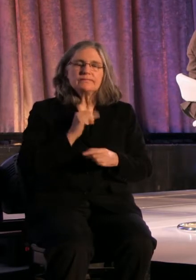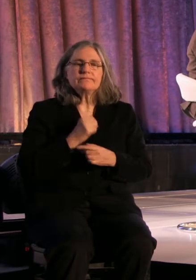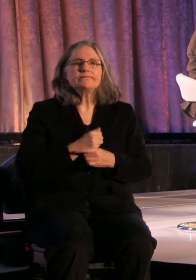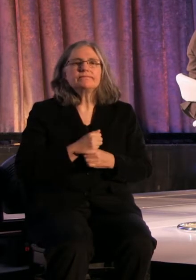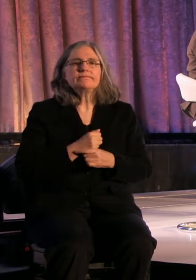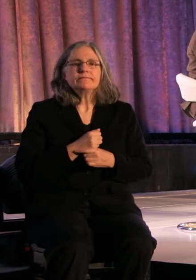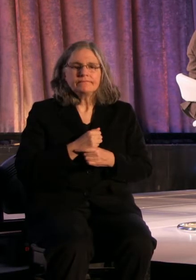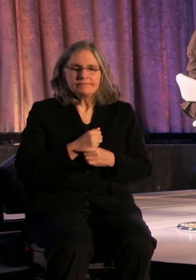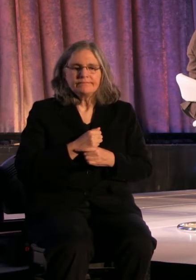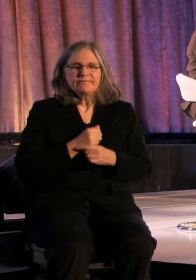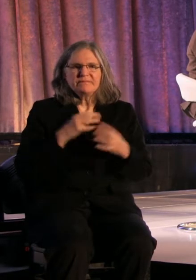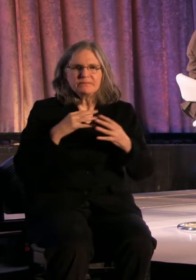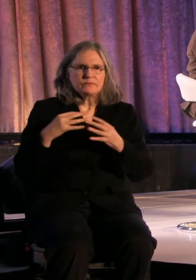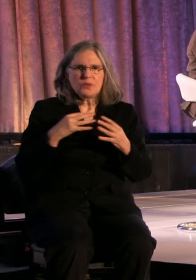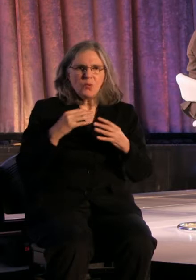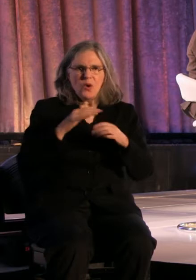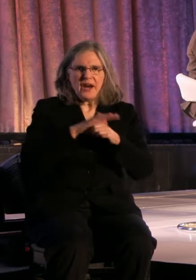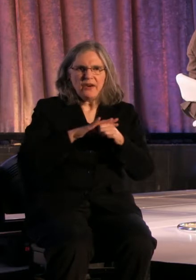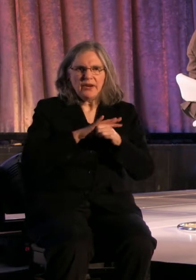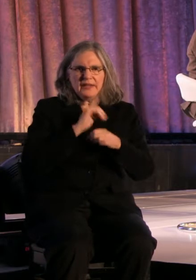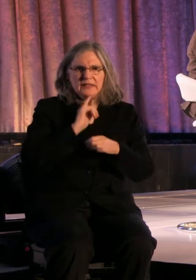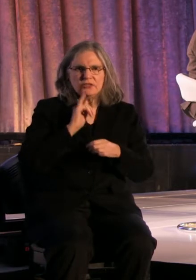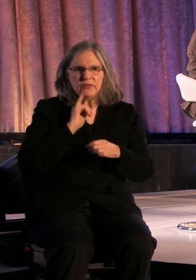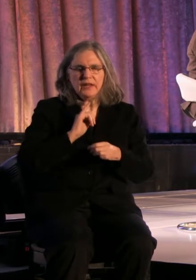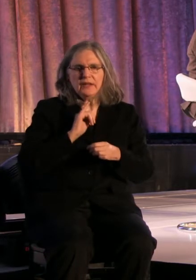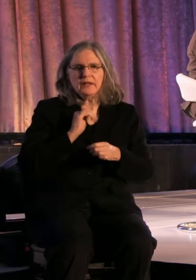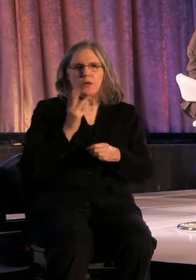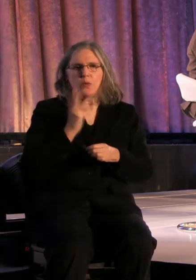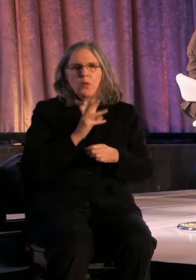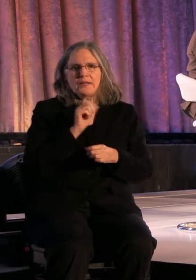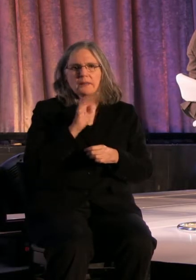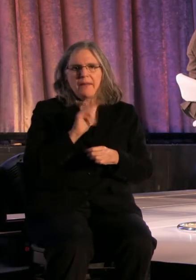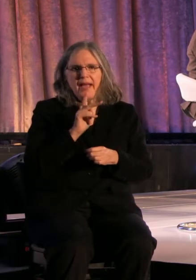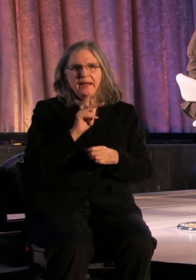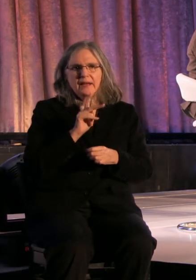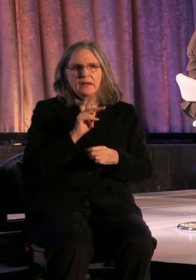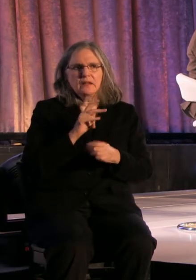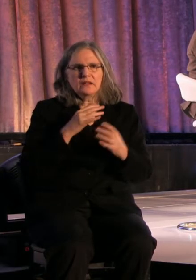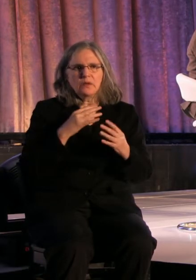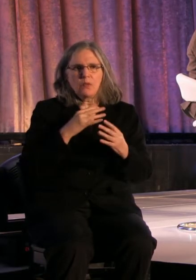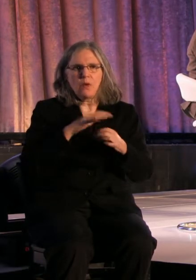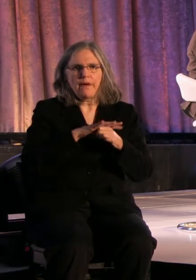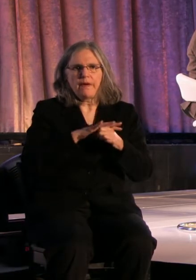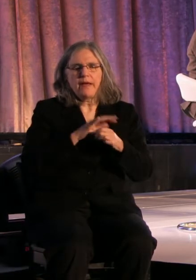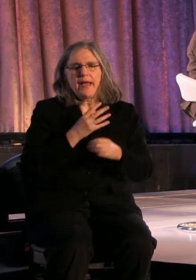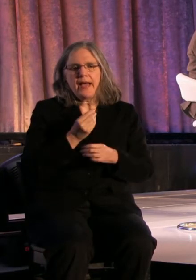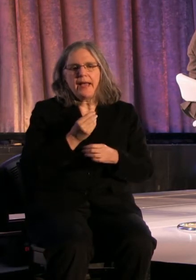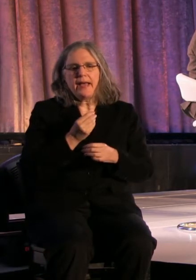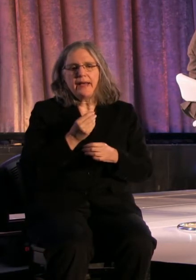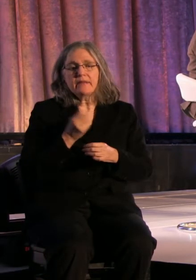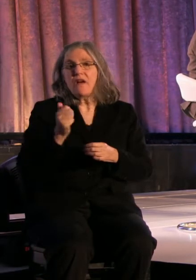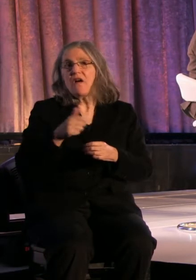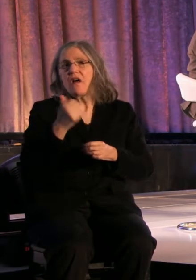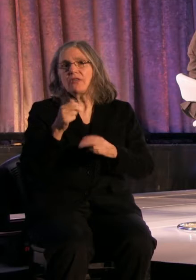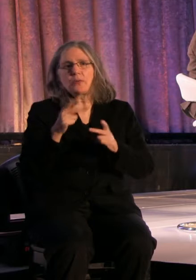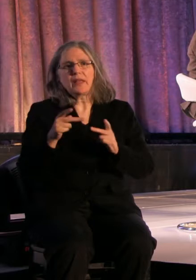Bank and there, and in some other places, I've, as I say, I